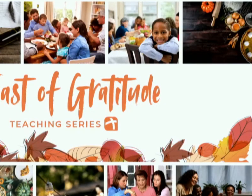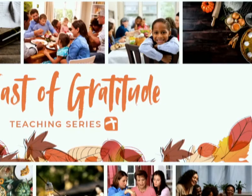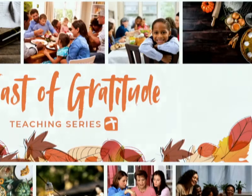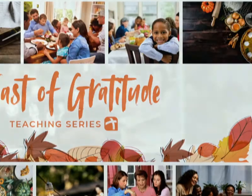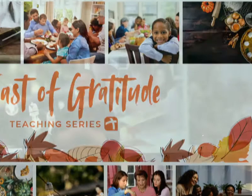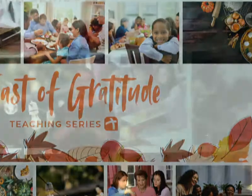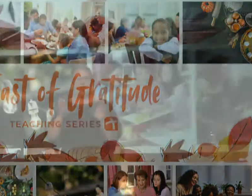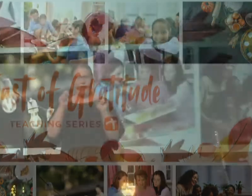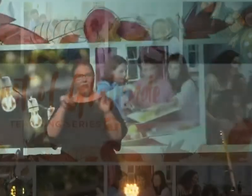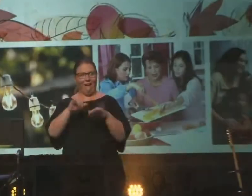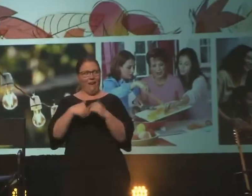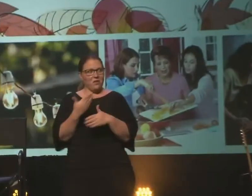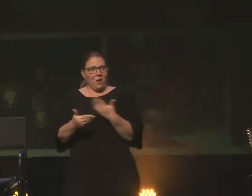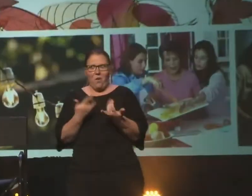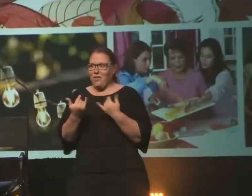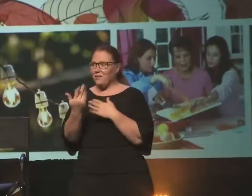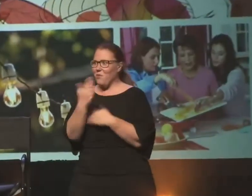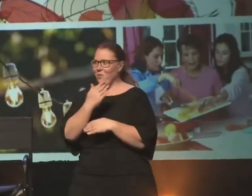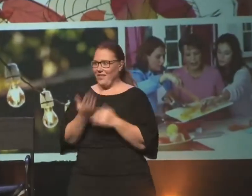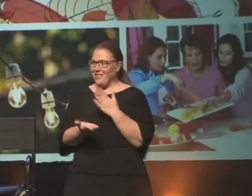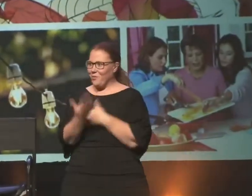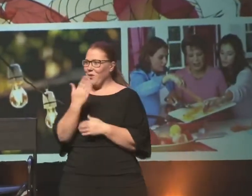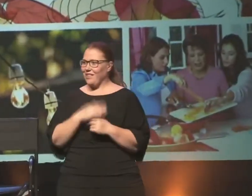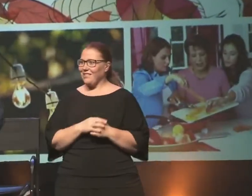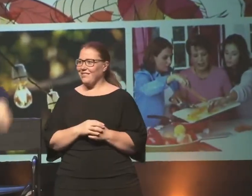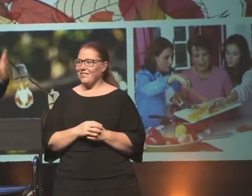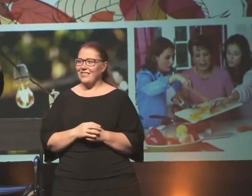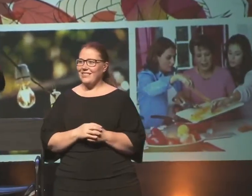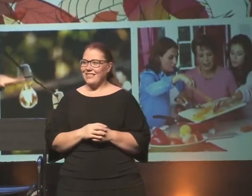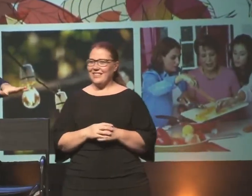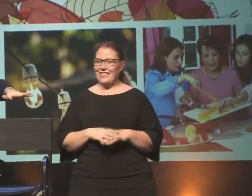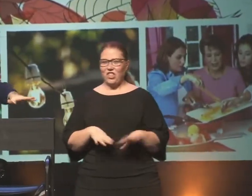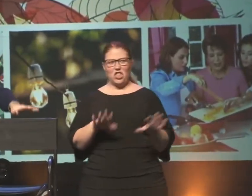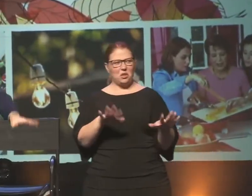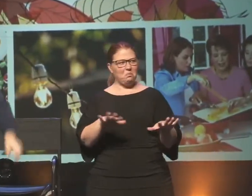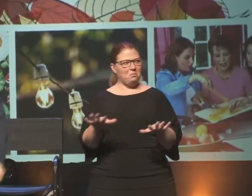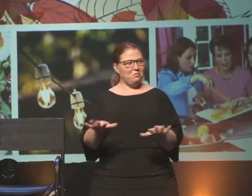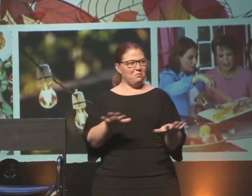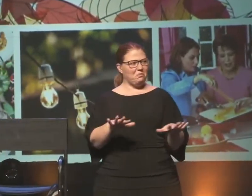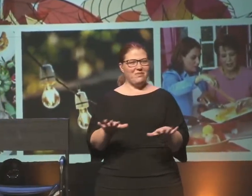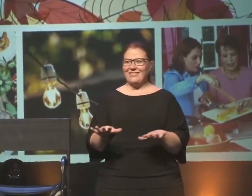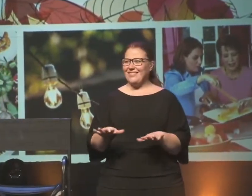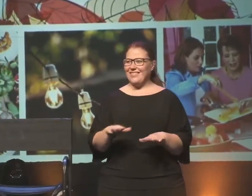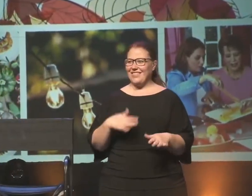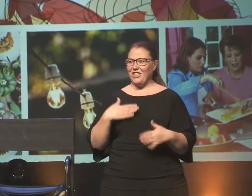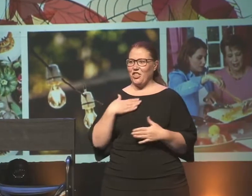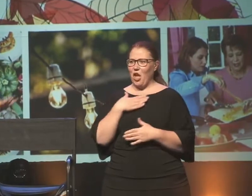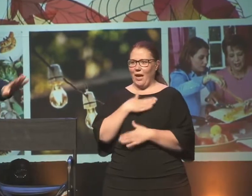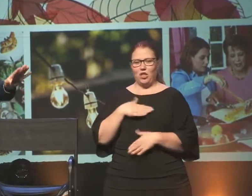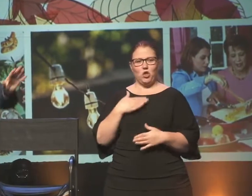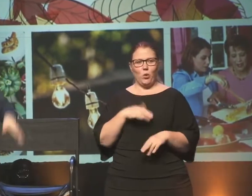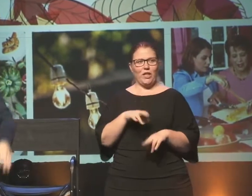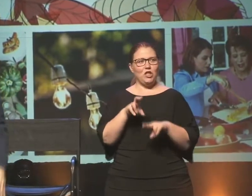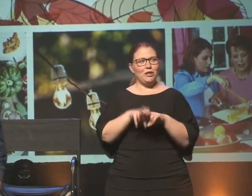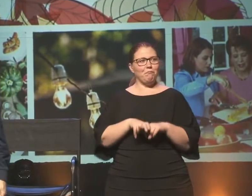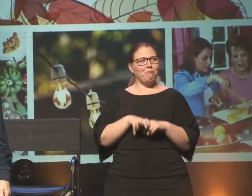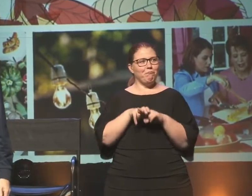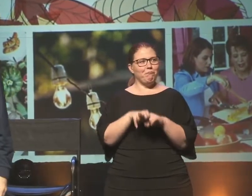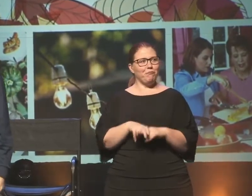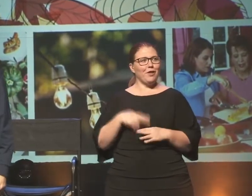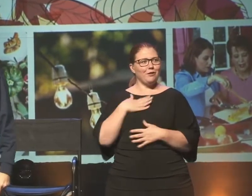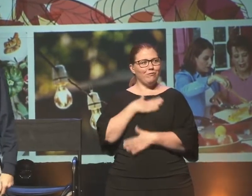All right, how's everybody doing this morning? Just a little mellow. Everybody enjoy just sitting through the music today.